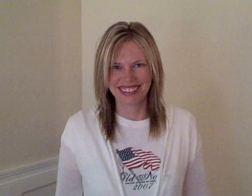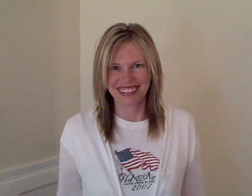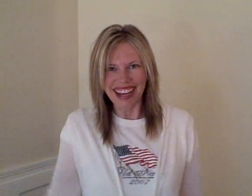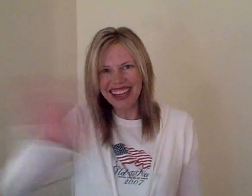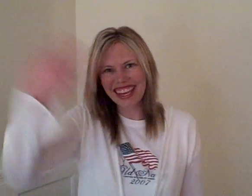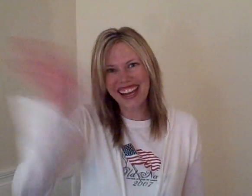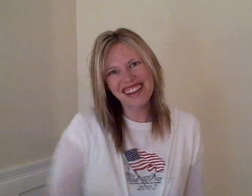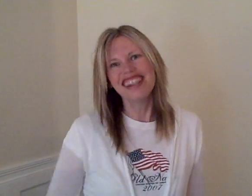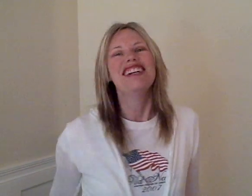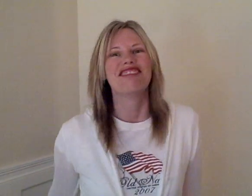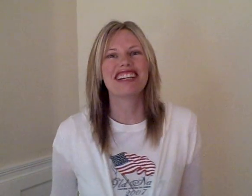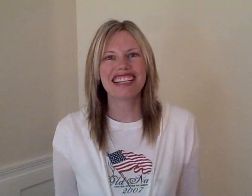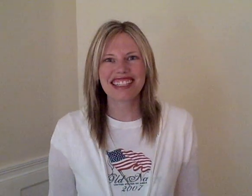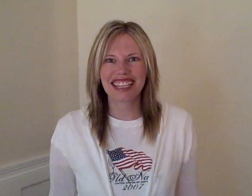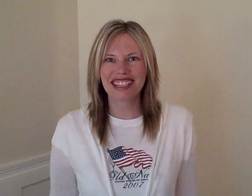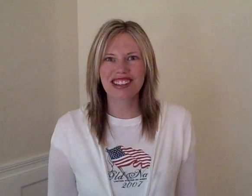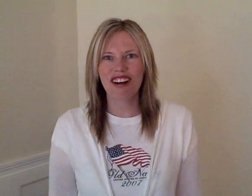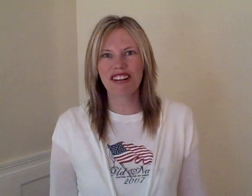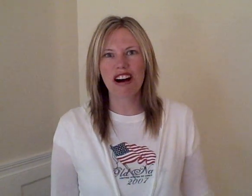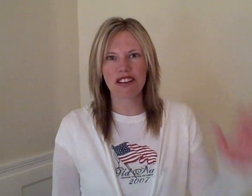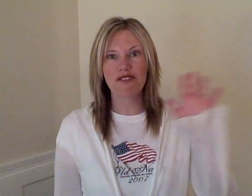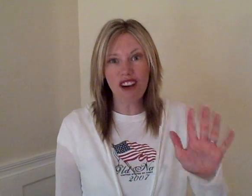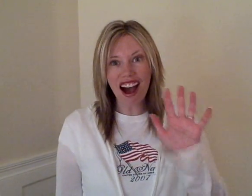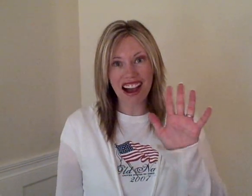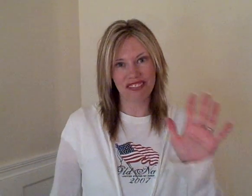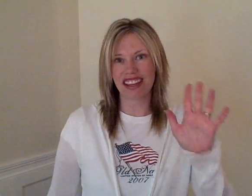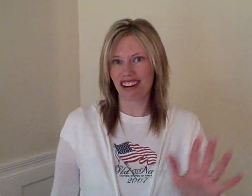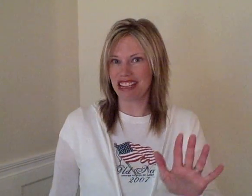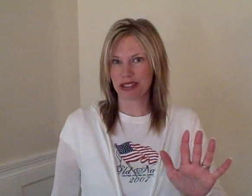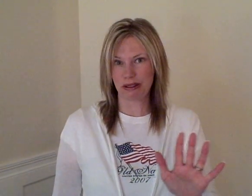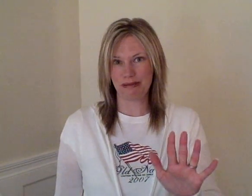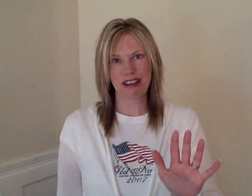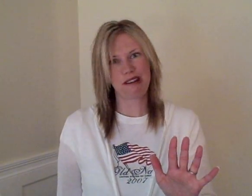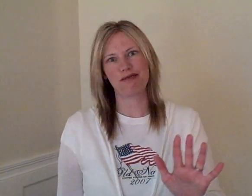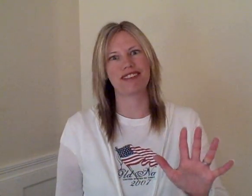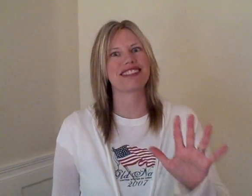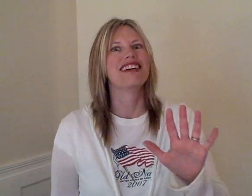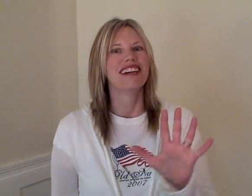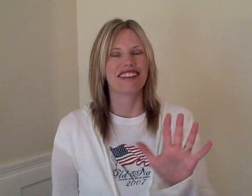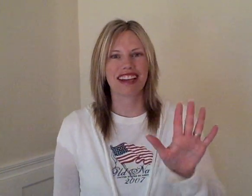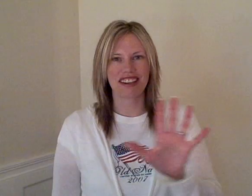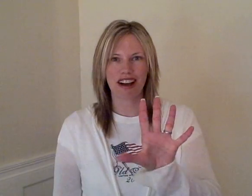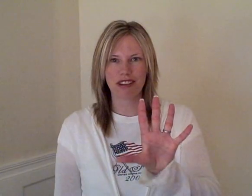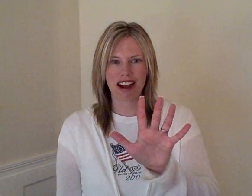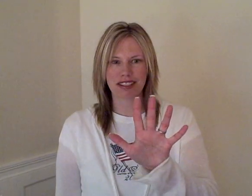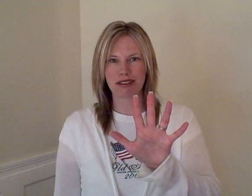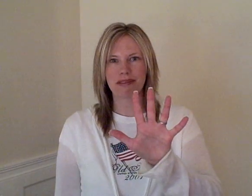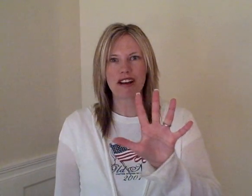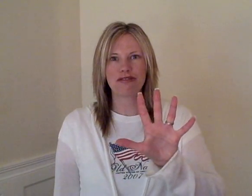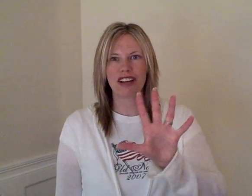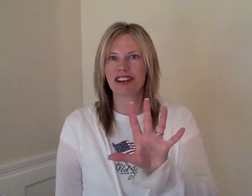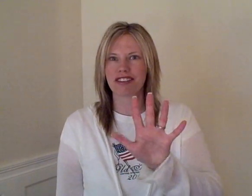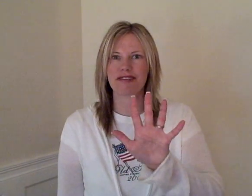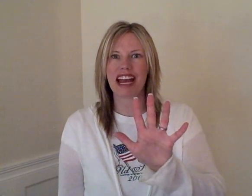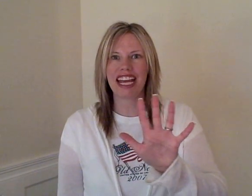Hi there! We're going to sing this song called Five Little Ice Cream Cones. Okay, do you have your ice cream cone fingers ready?